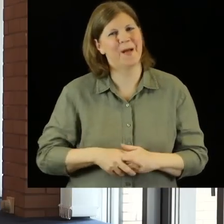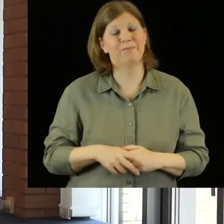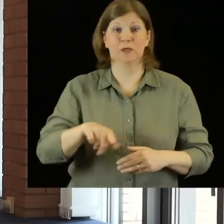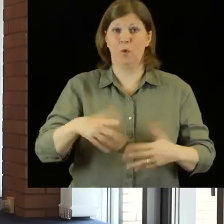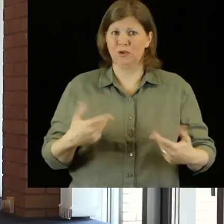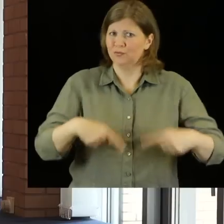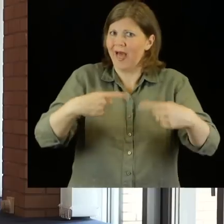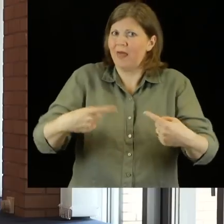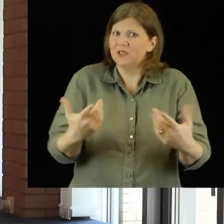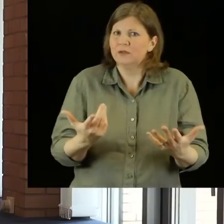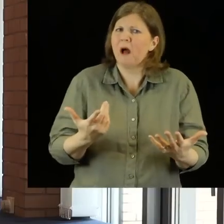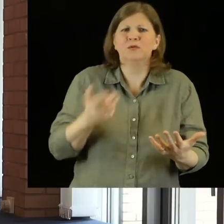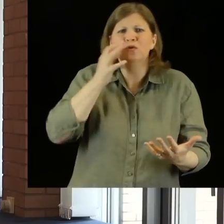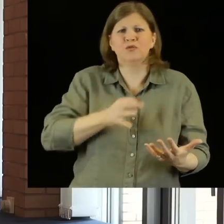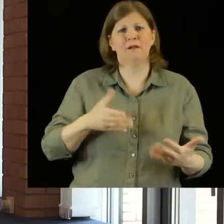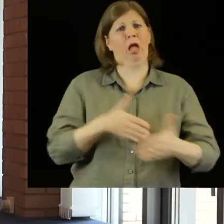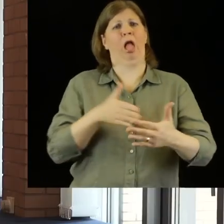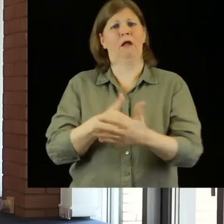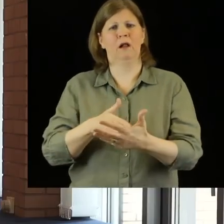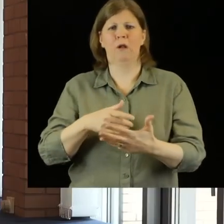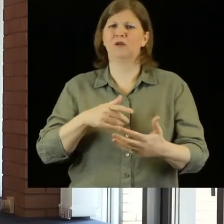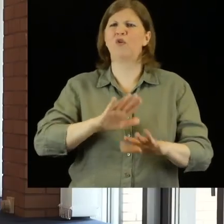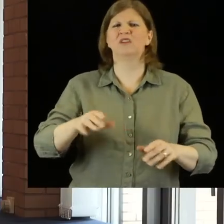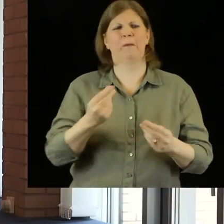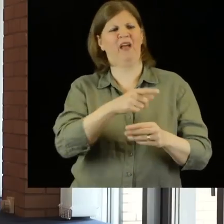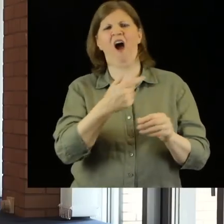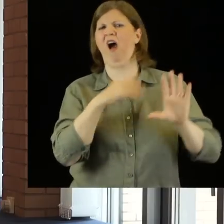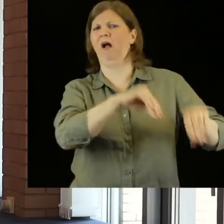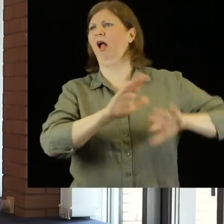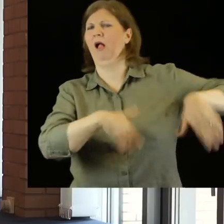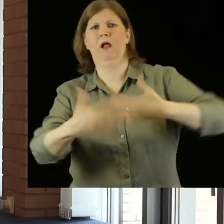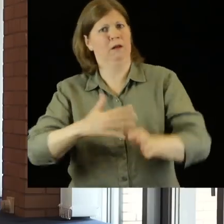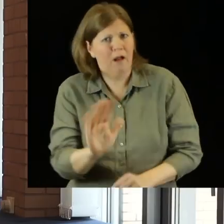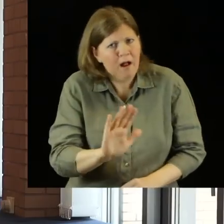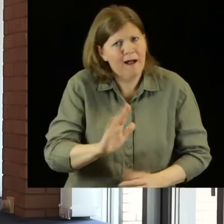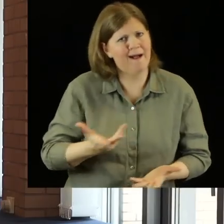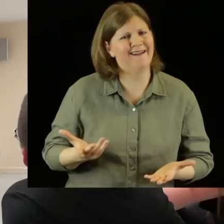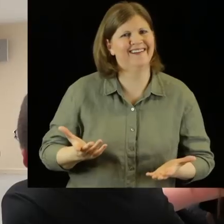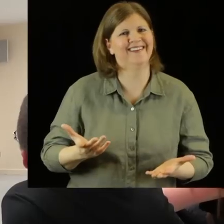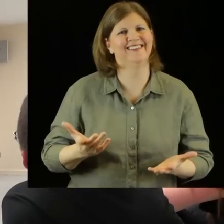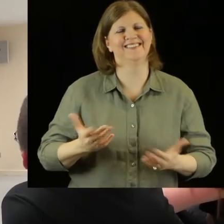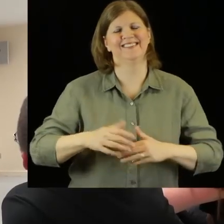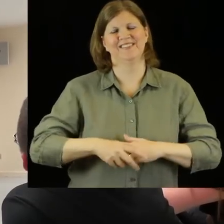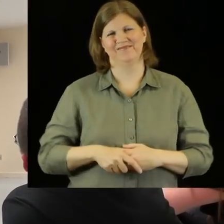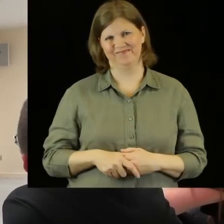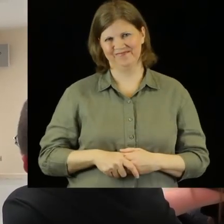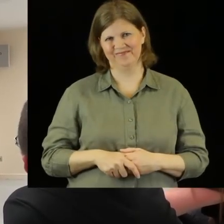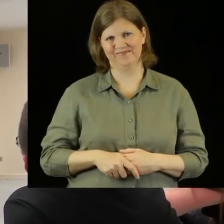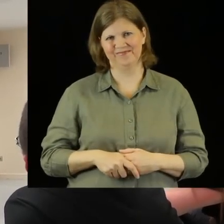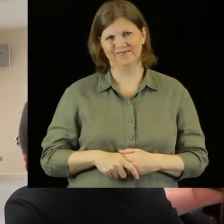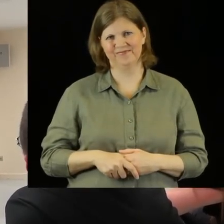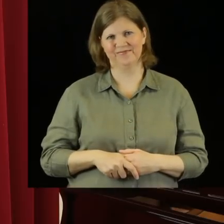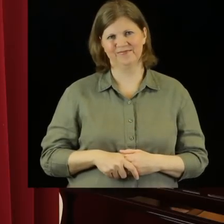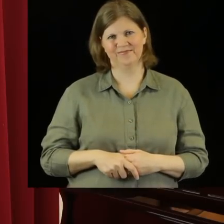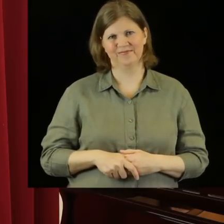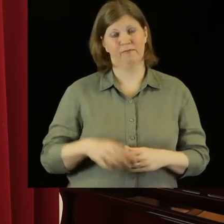Undoubtedly, it's a challenge, but it's not a barrier, it's not something that should stop this work from happening. I started in